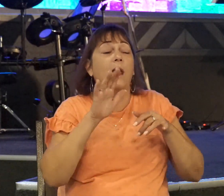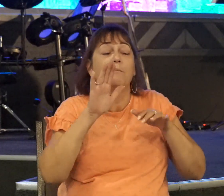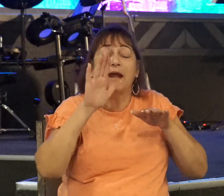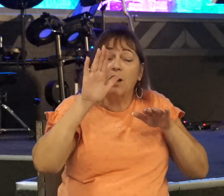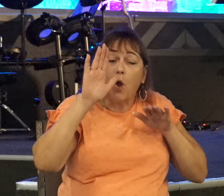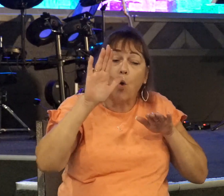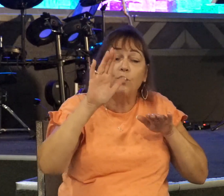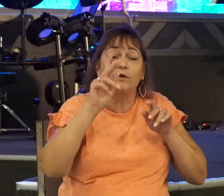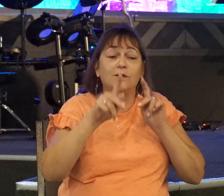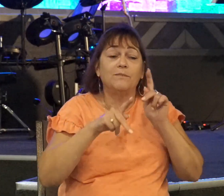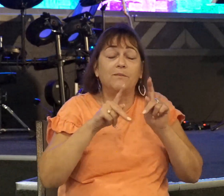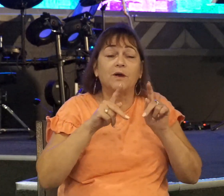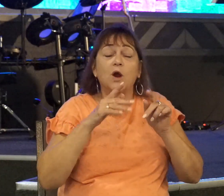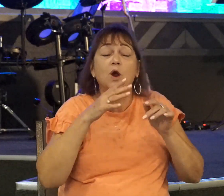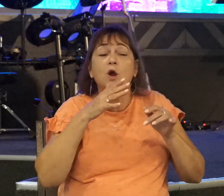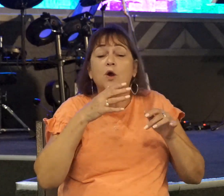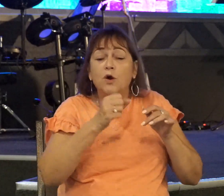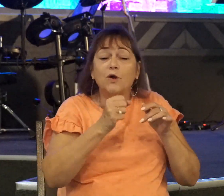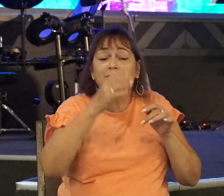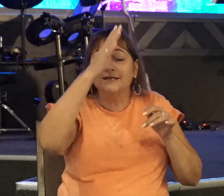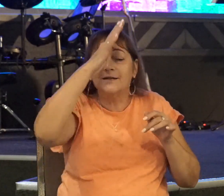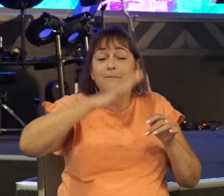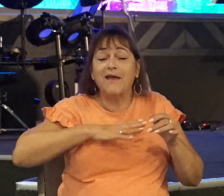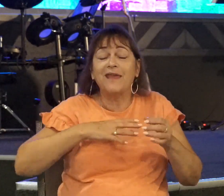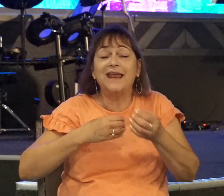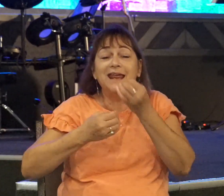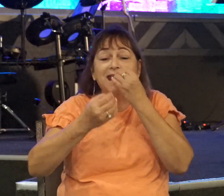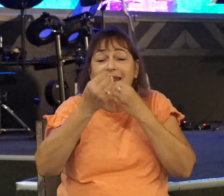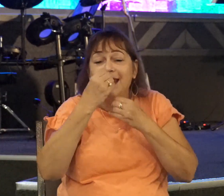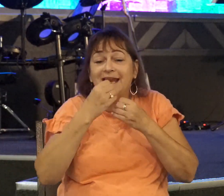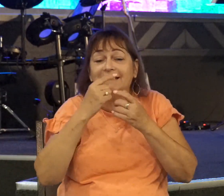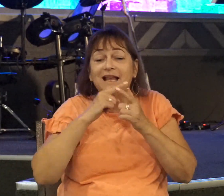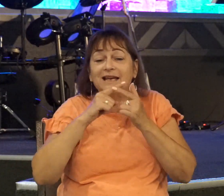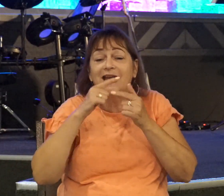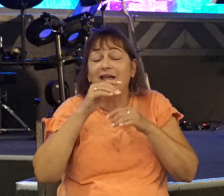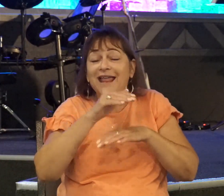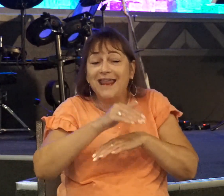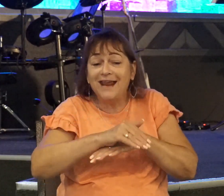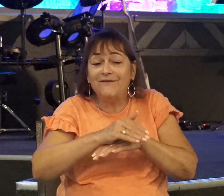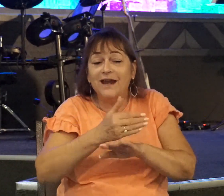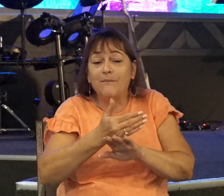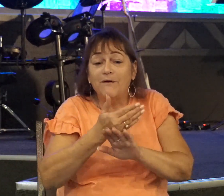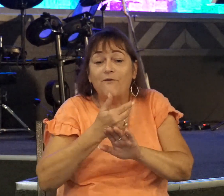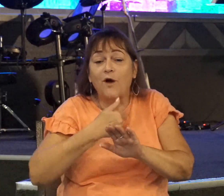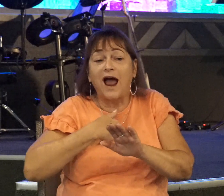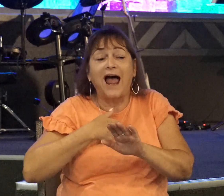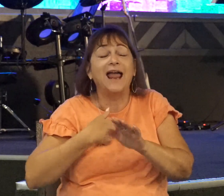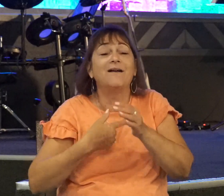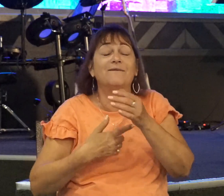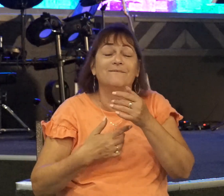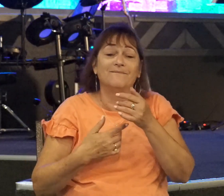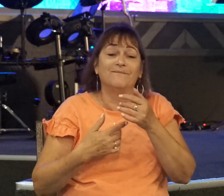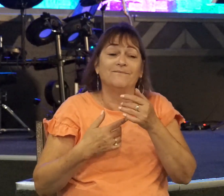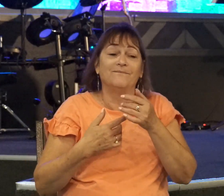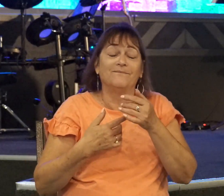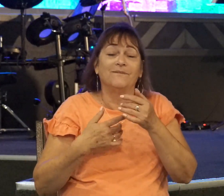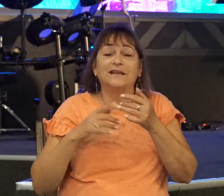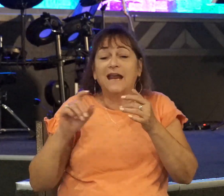Cursed is the man who eats any food until evening before I have taken vengeance on my enemies.